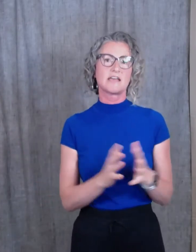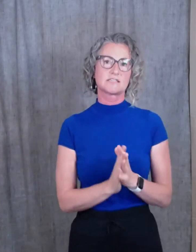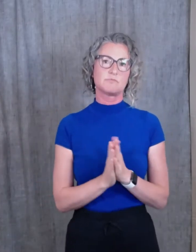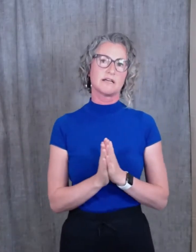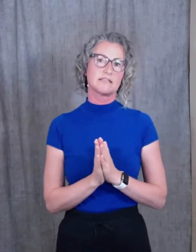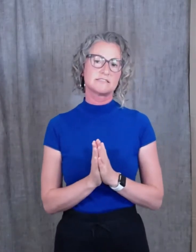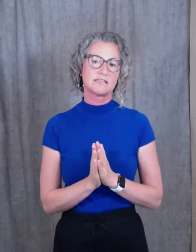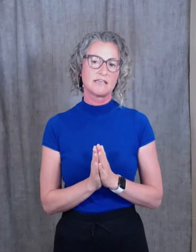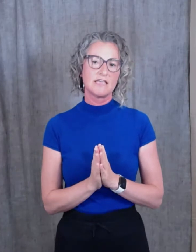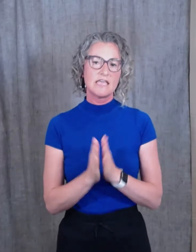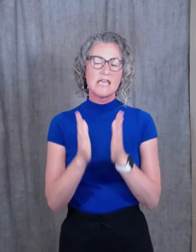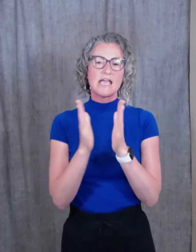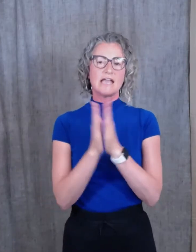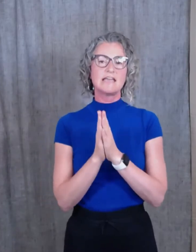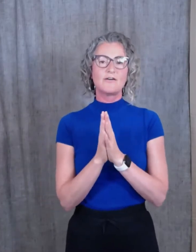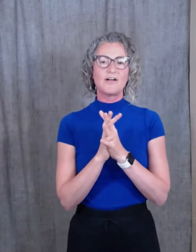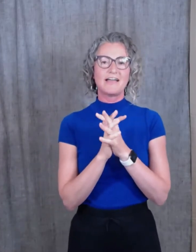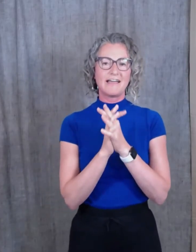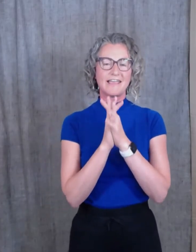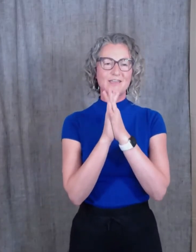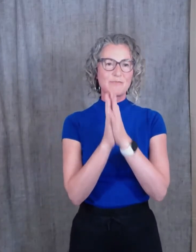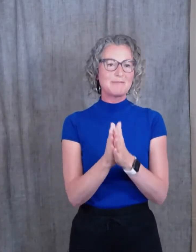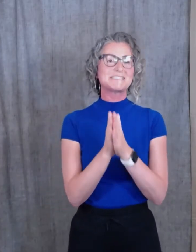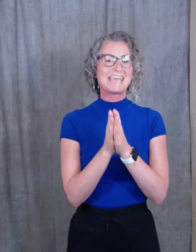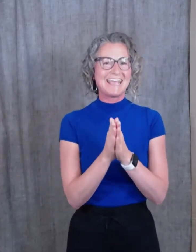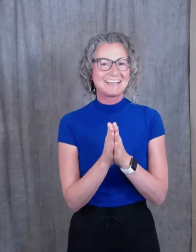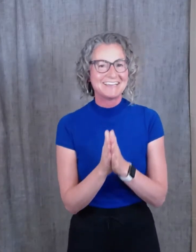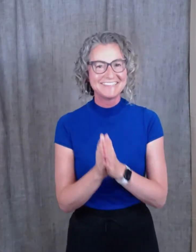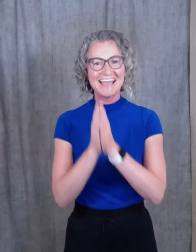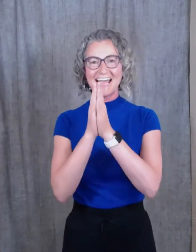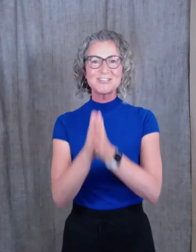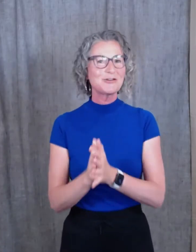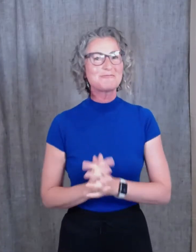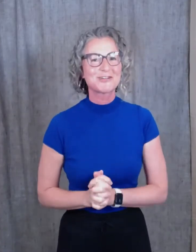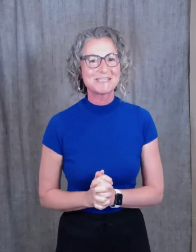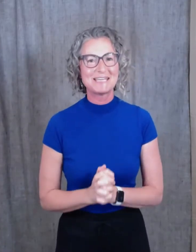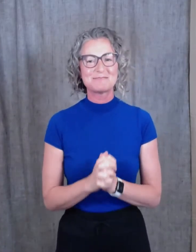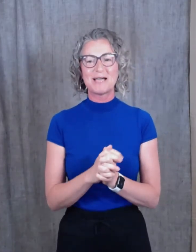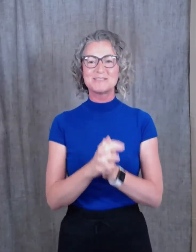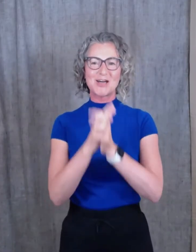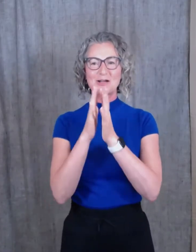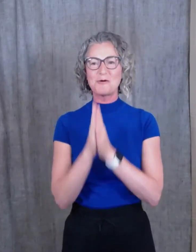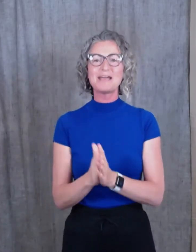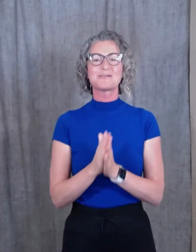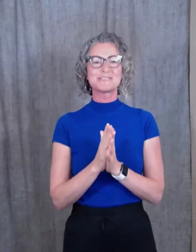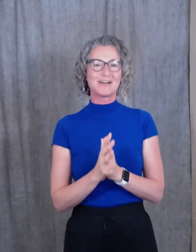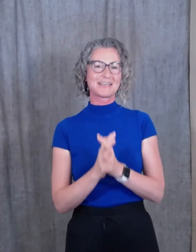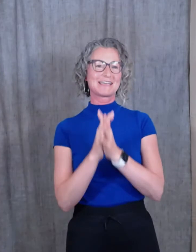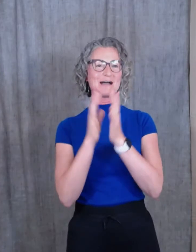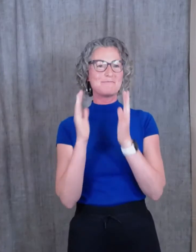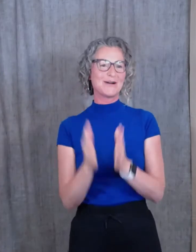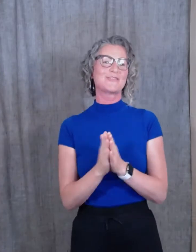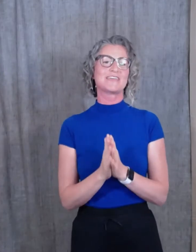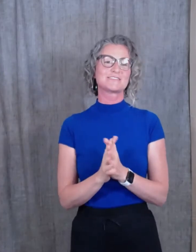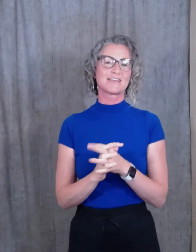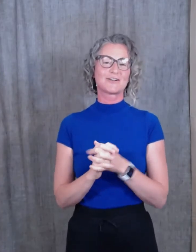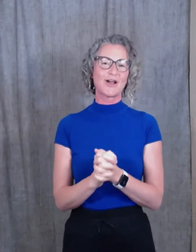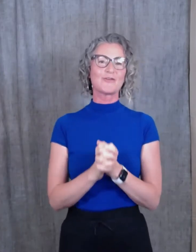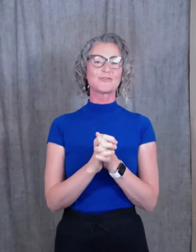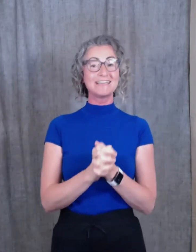experience. And now, you may be saying, I showed up for a science of mind talk, why are we talking about things that are really